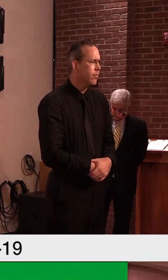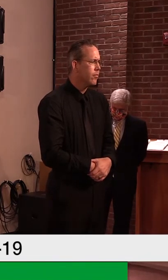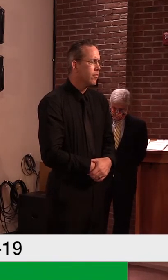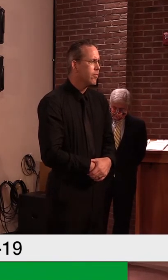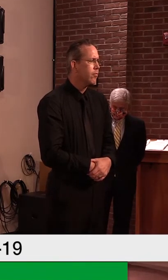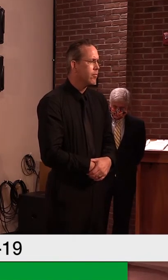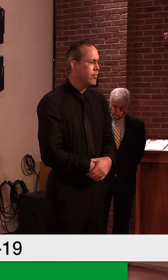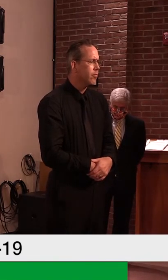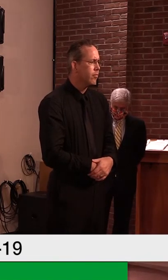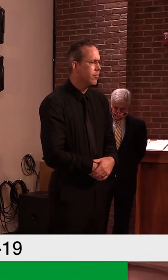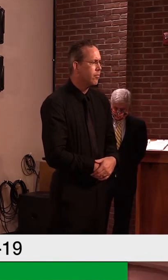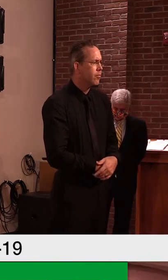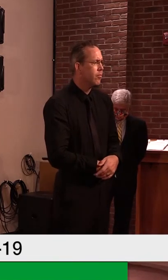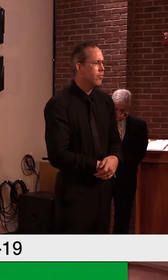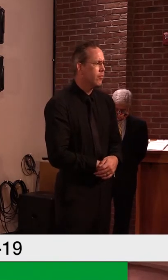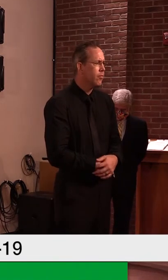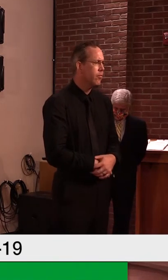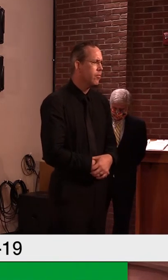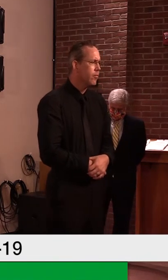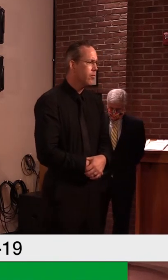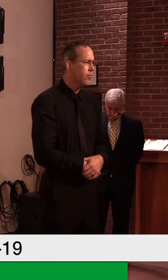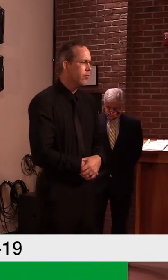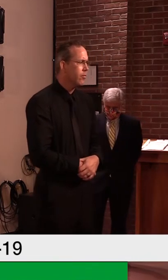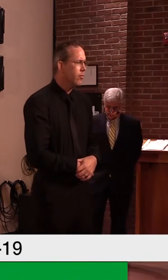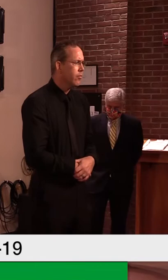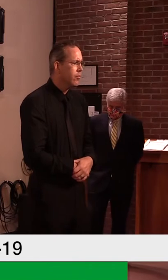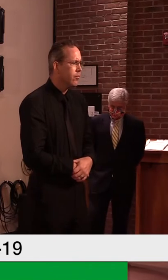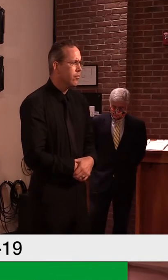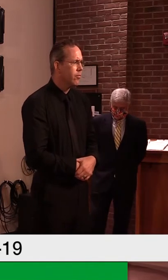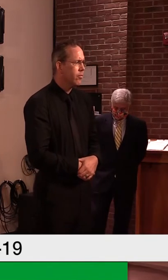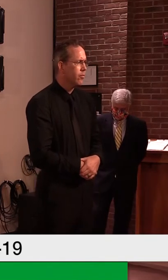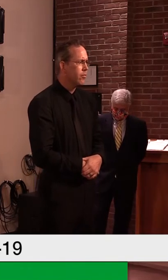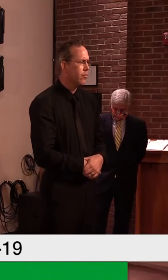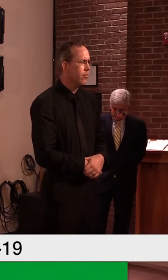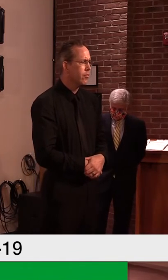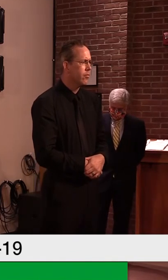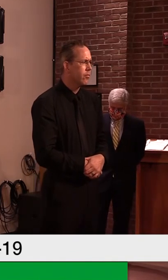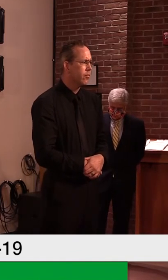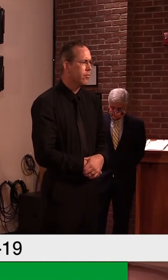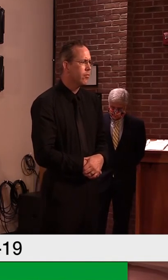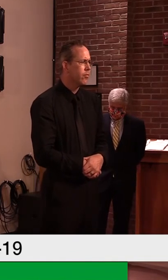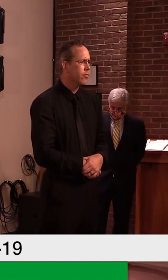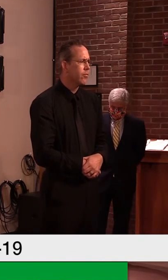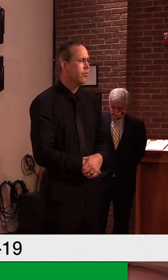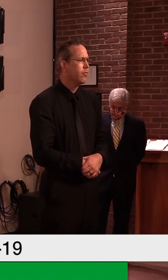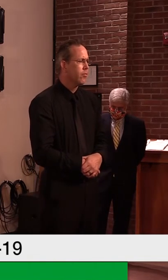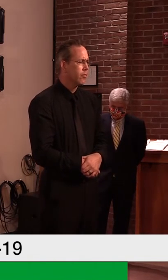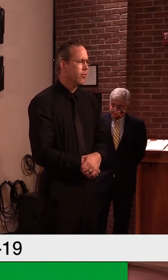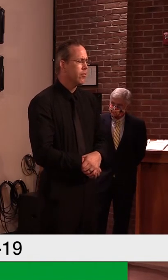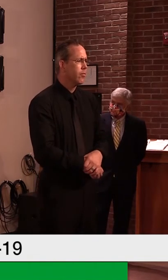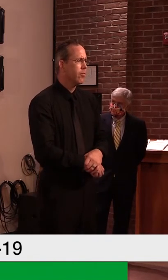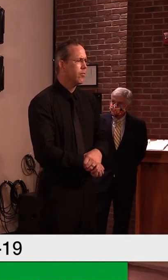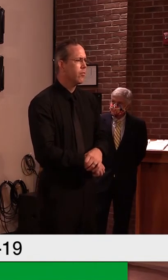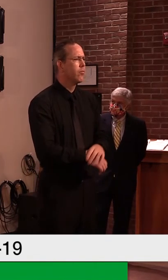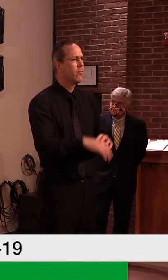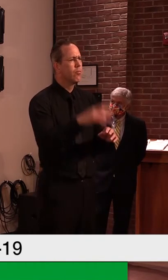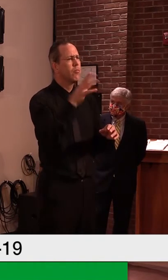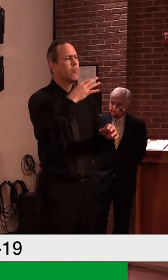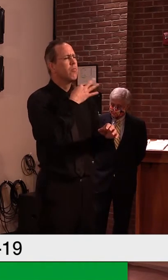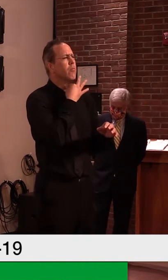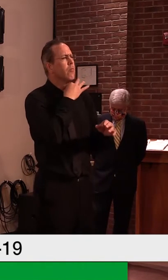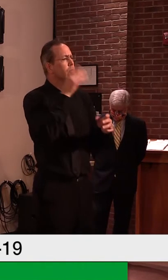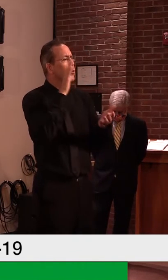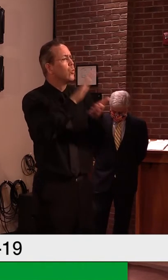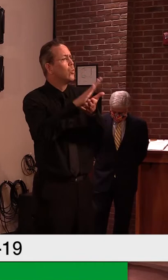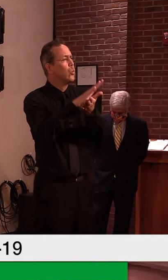What are the total enrollment numbers right now compared with last year? And do you think that, uh, for the